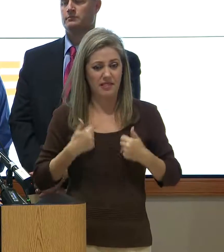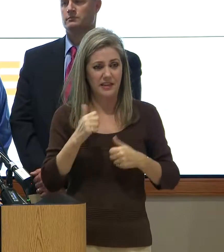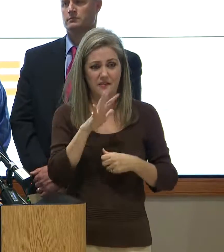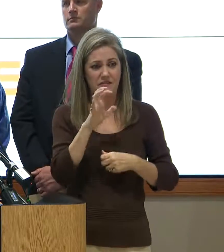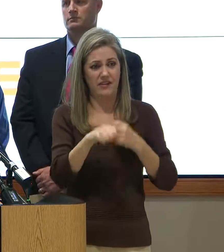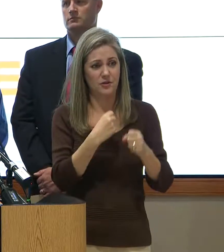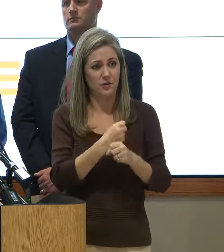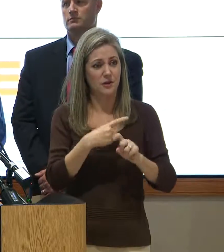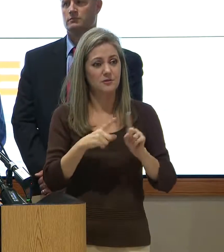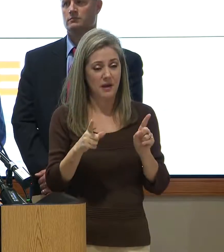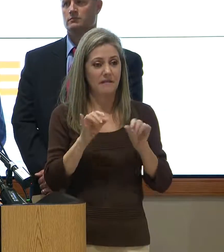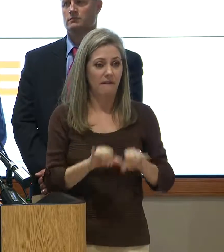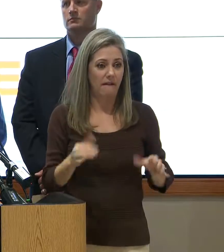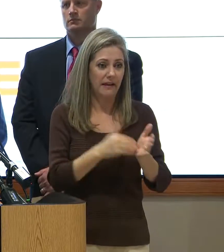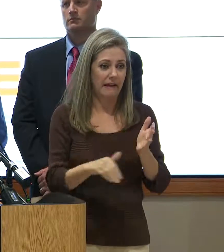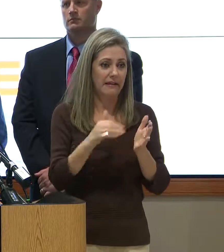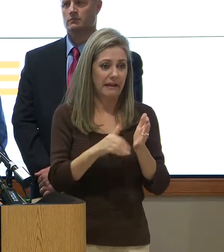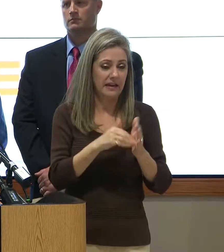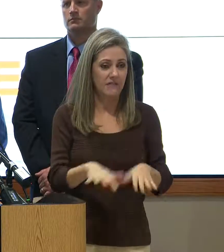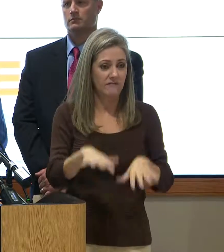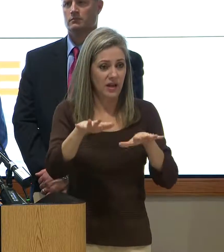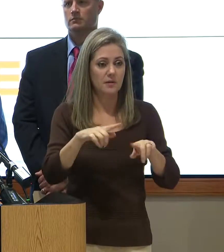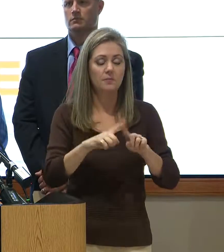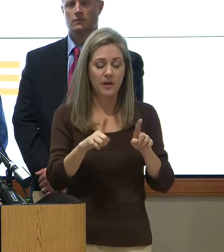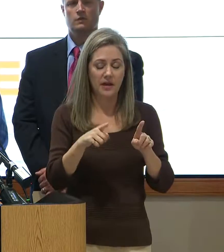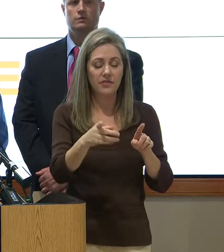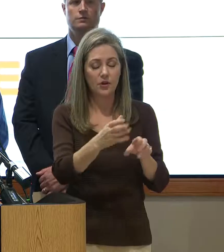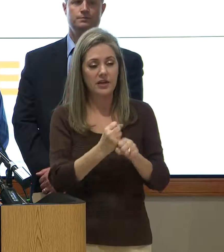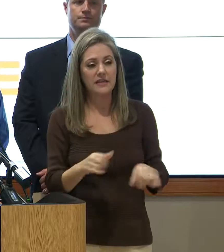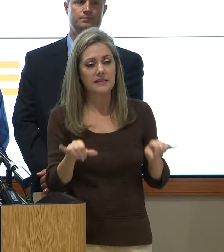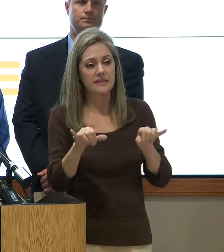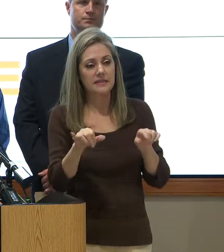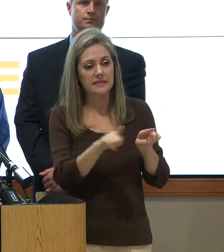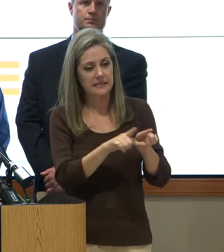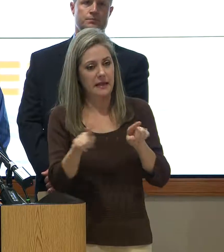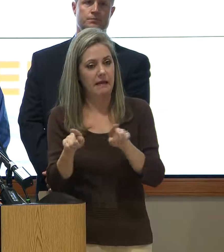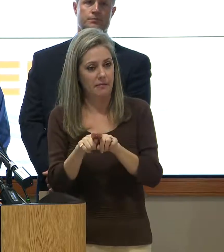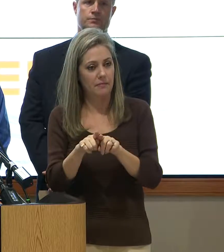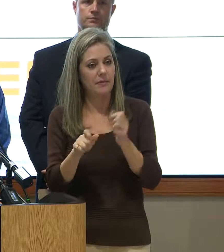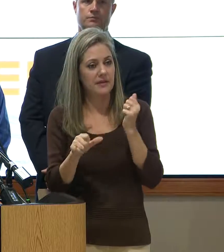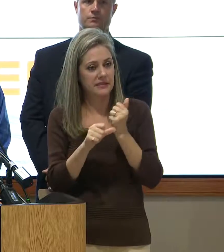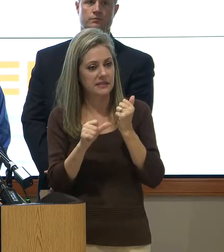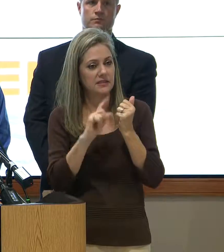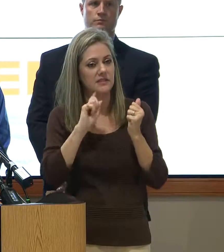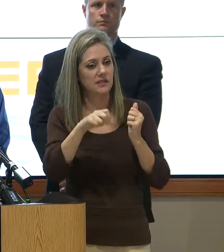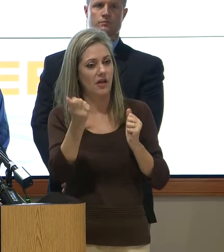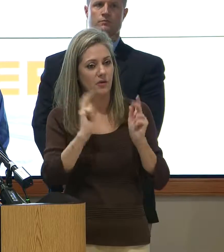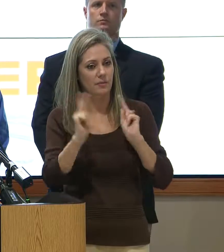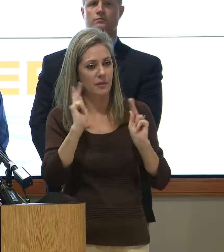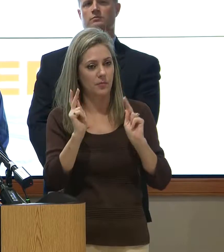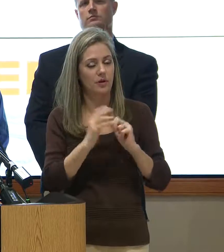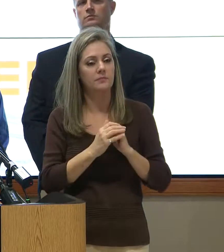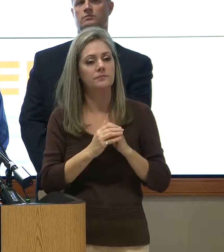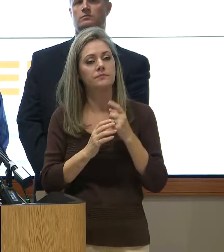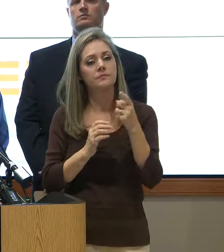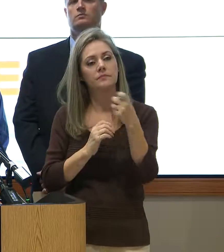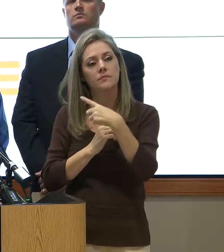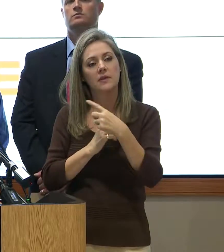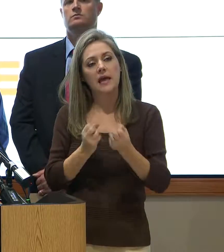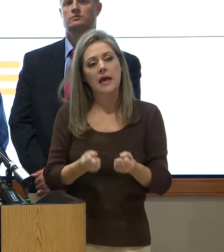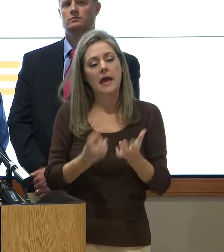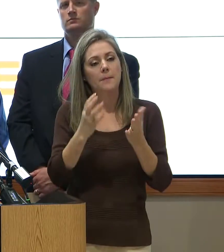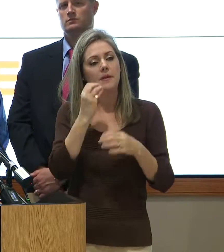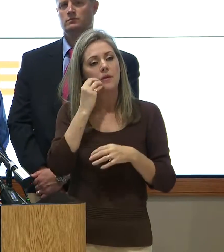But they are getting the same assistance that anybody else is getting who's been flooded. How many homes were